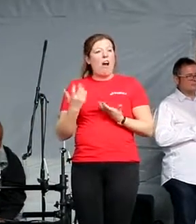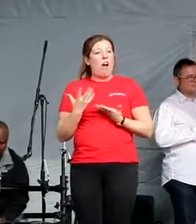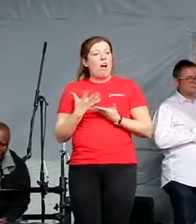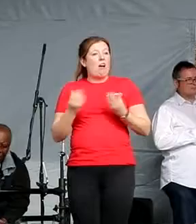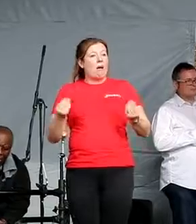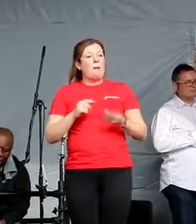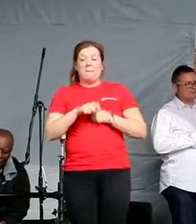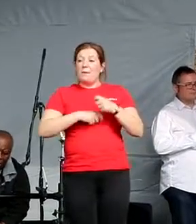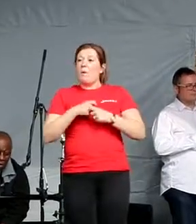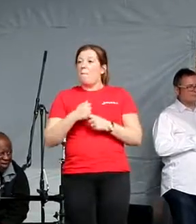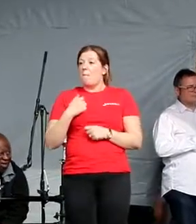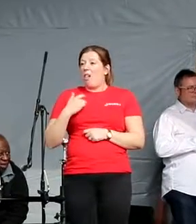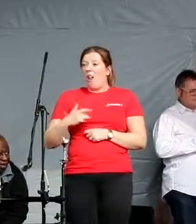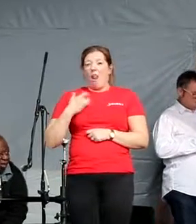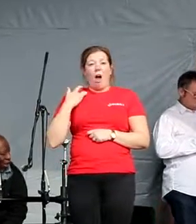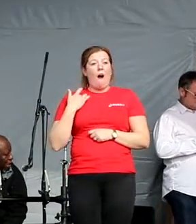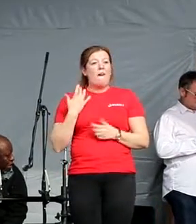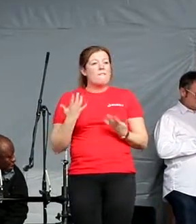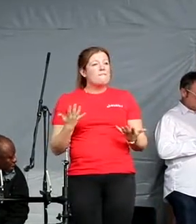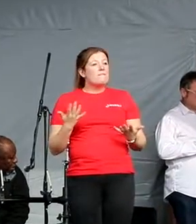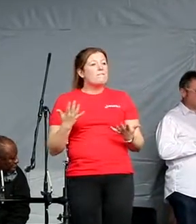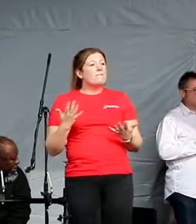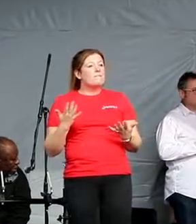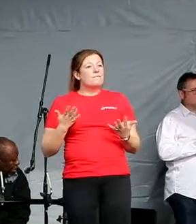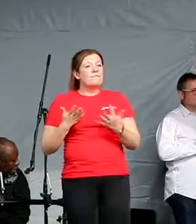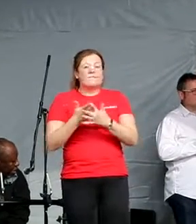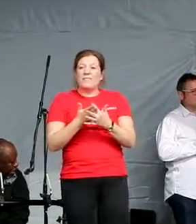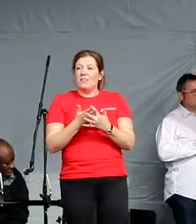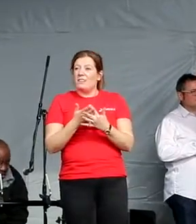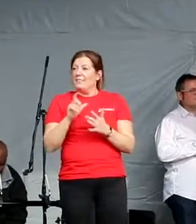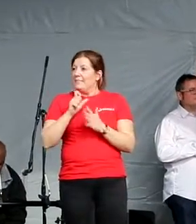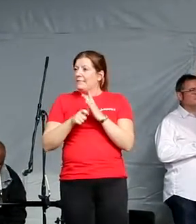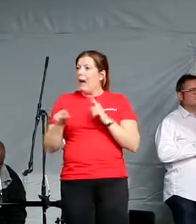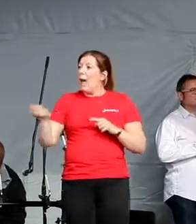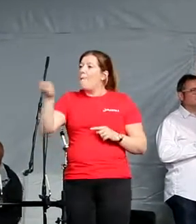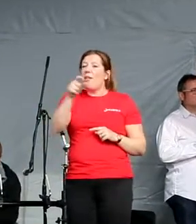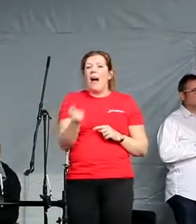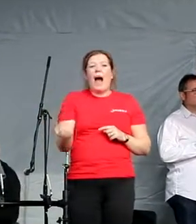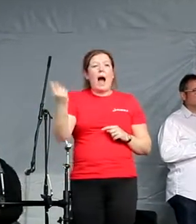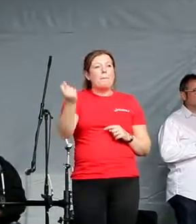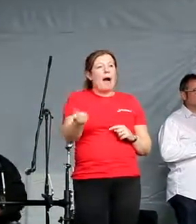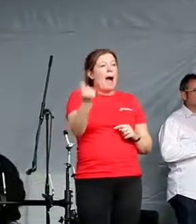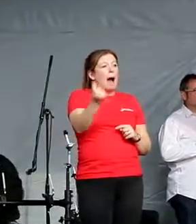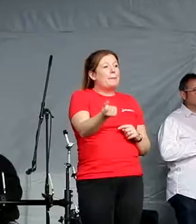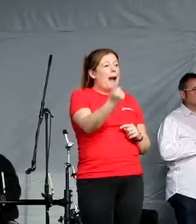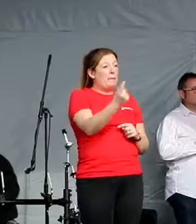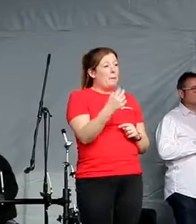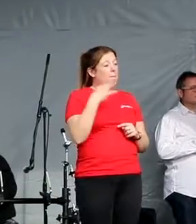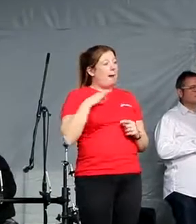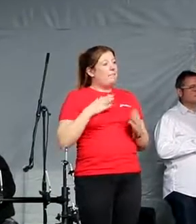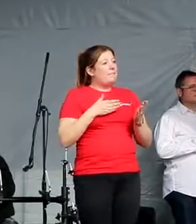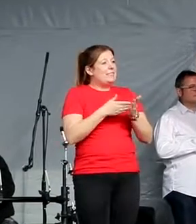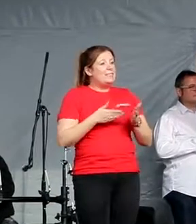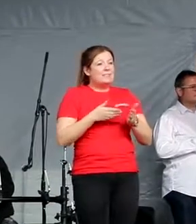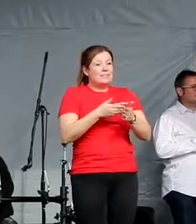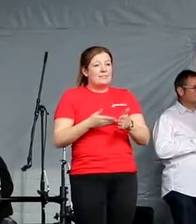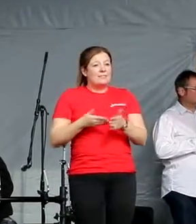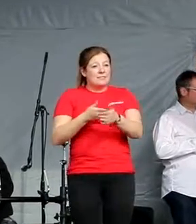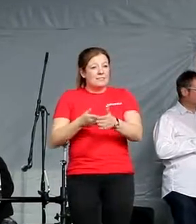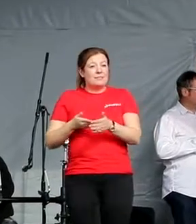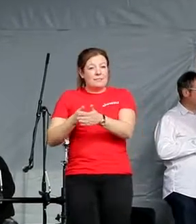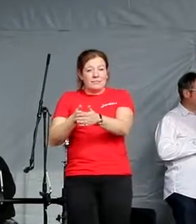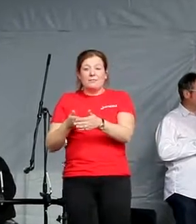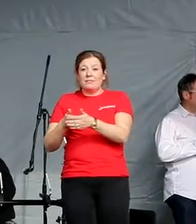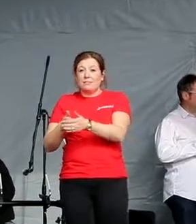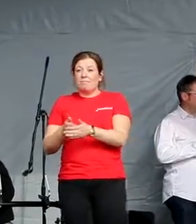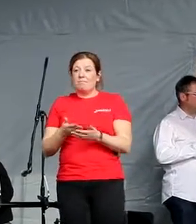reduce the number of disabled people on benefits designed to